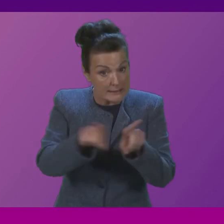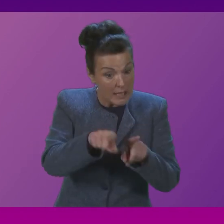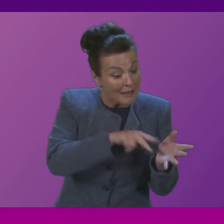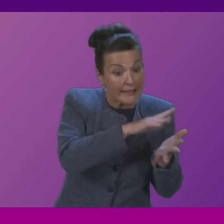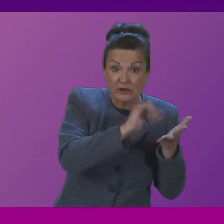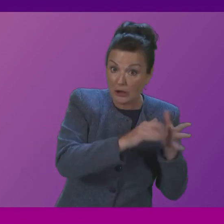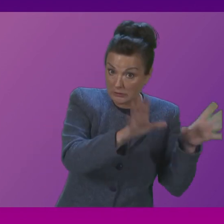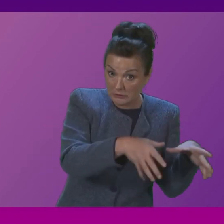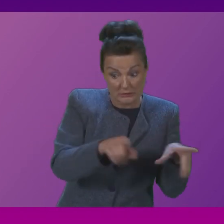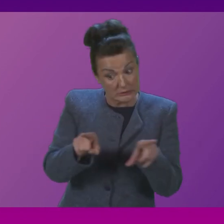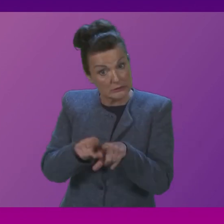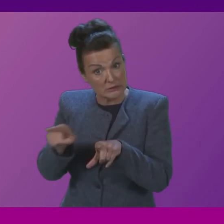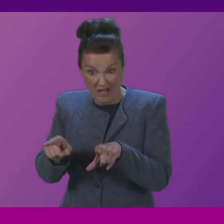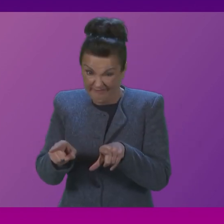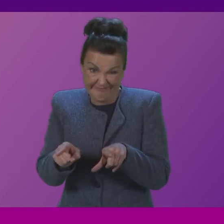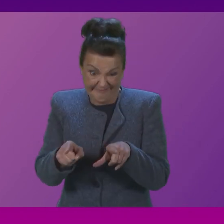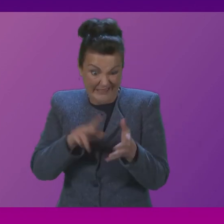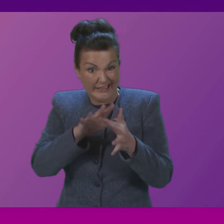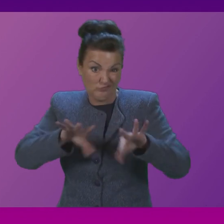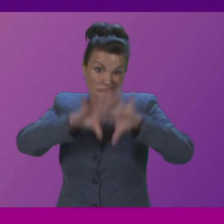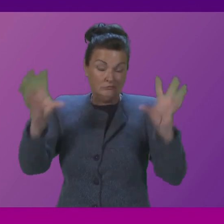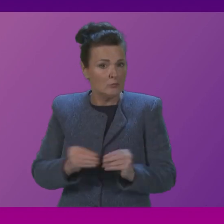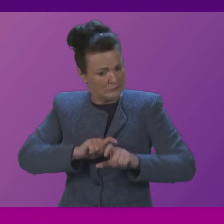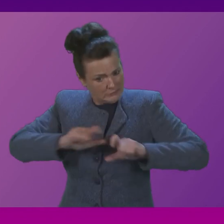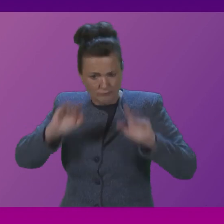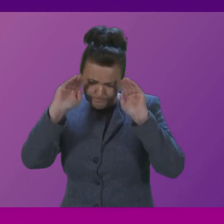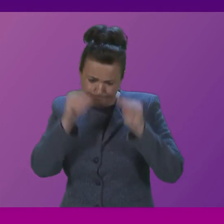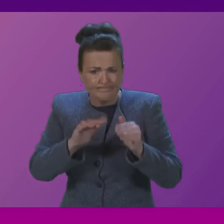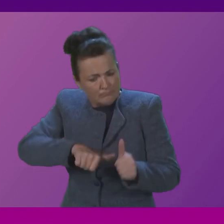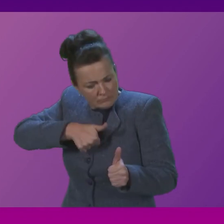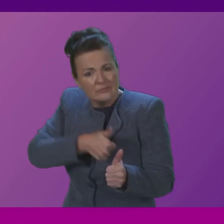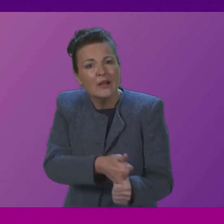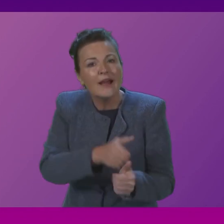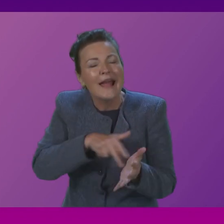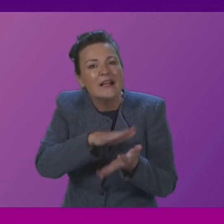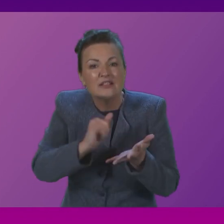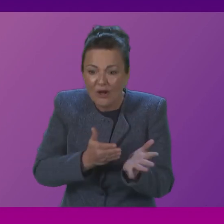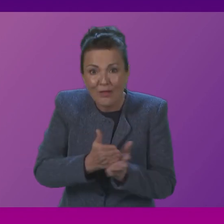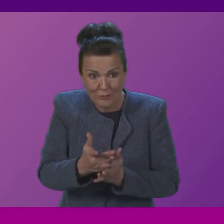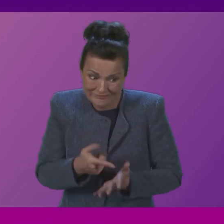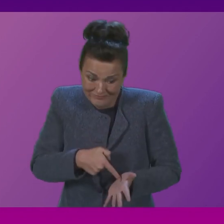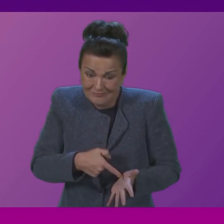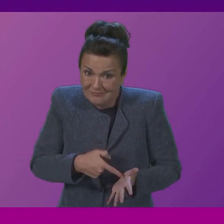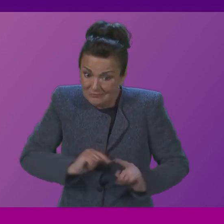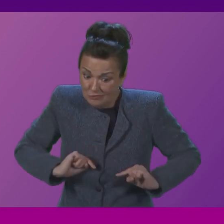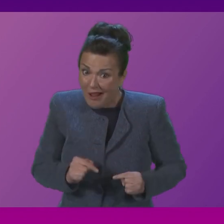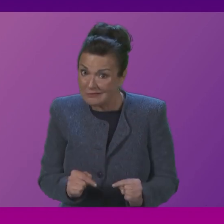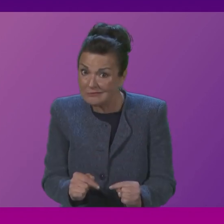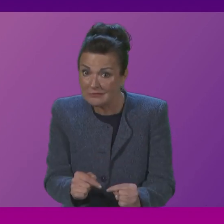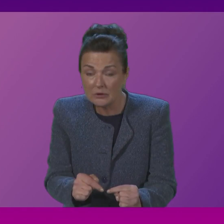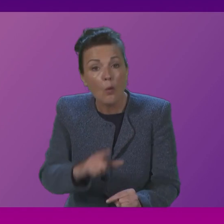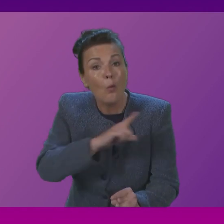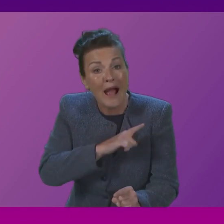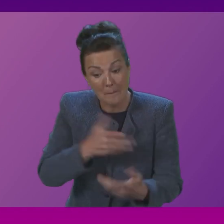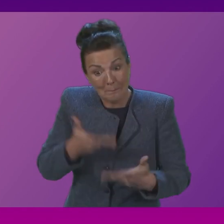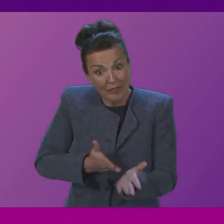overall, we continue to focus on supporting our NHS through these difficult times so that it can recover from the